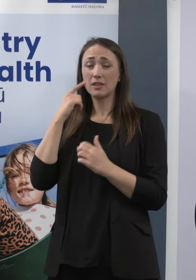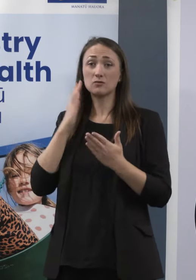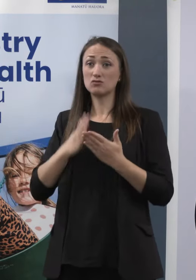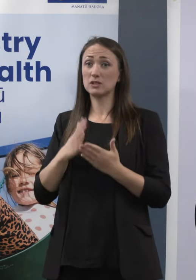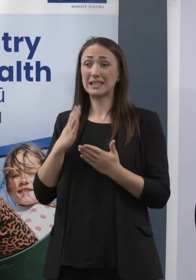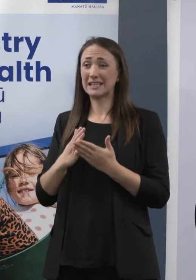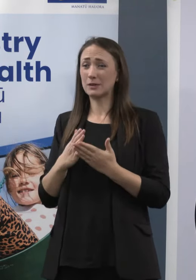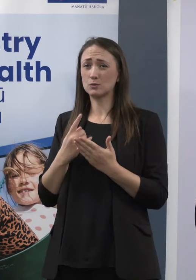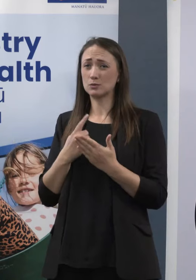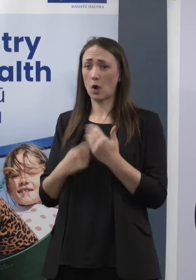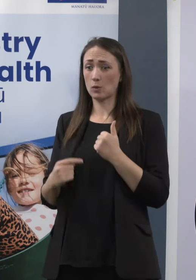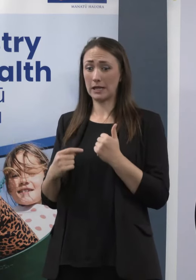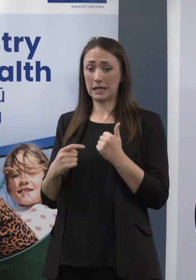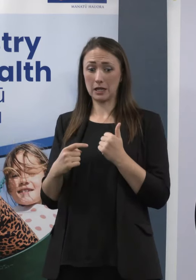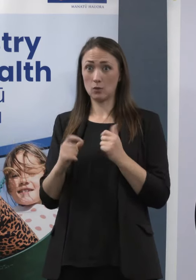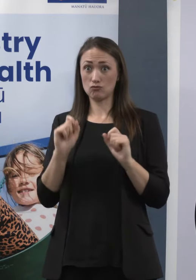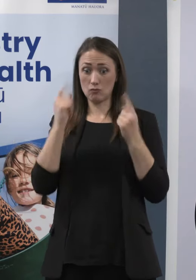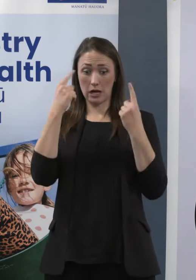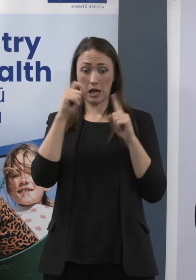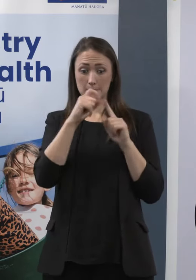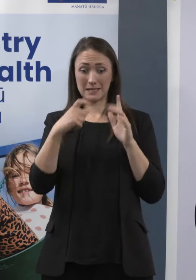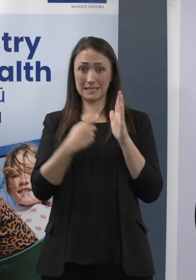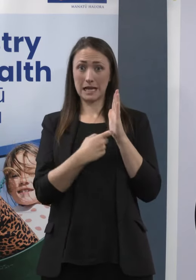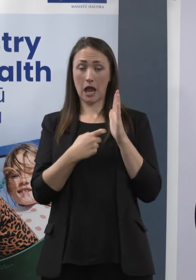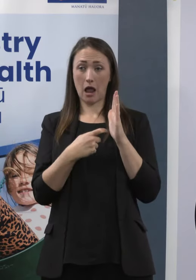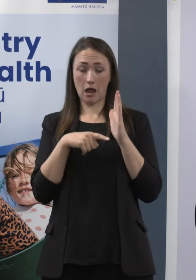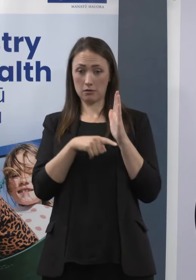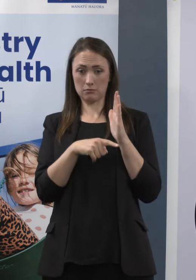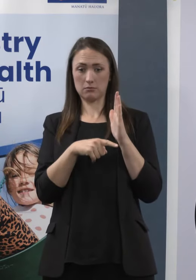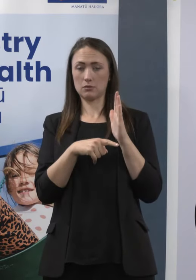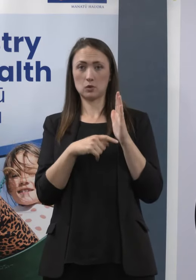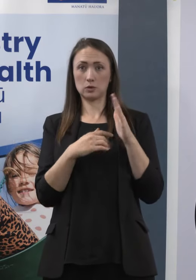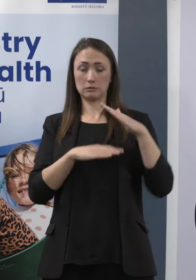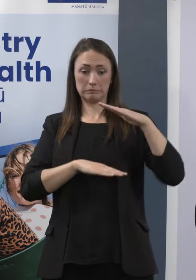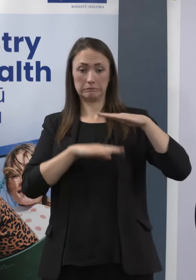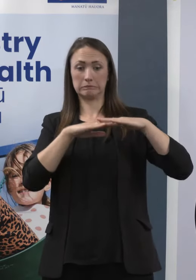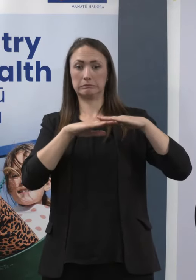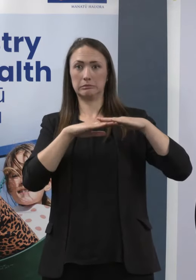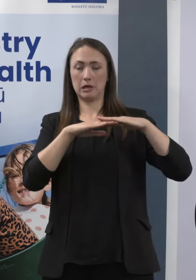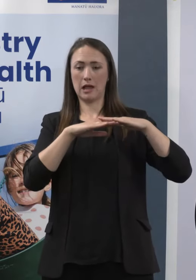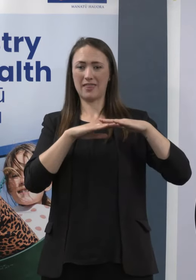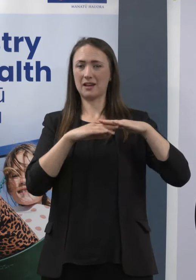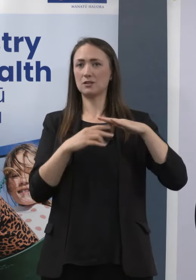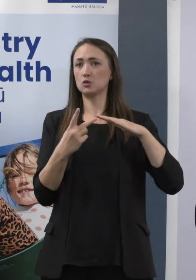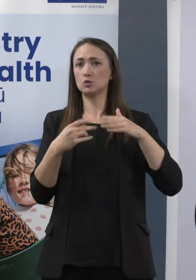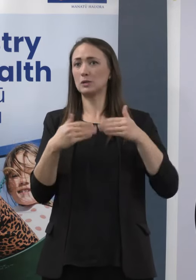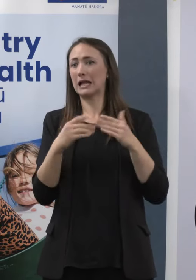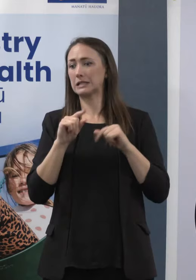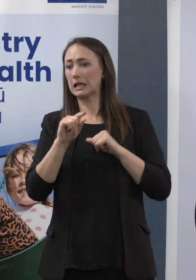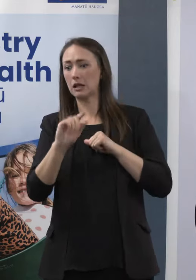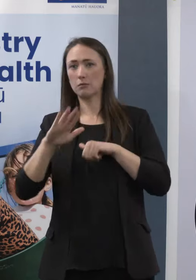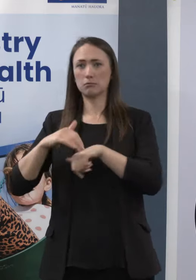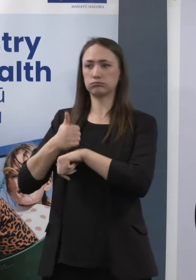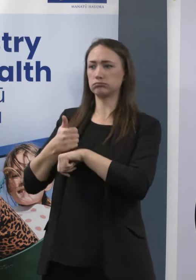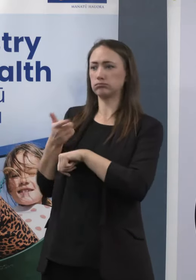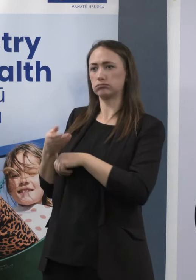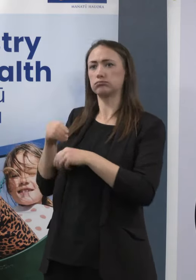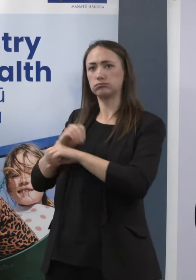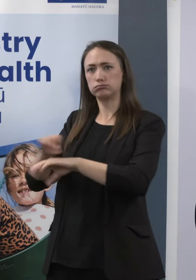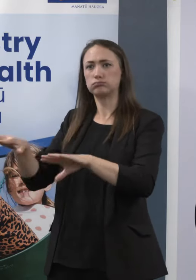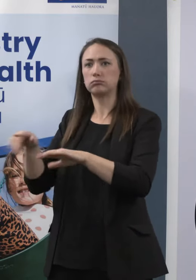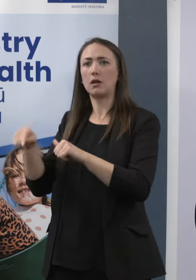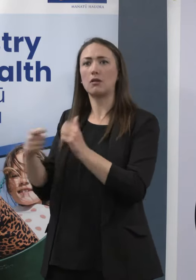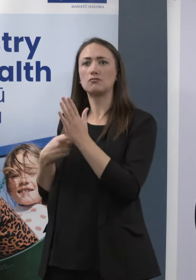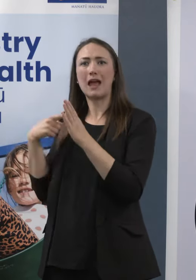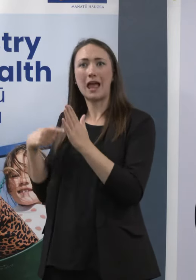matter of a few days, and we didn't quite get it right. But it's very clear now that we've